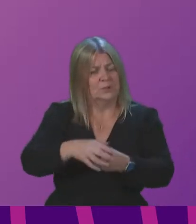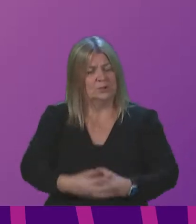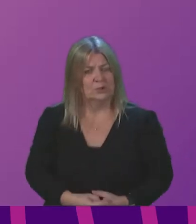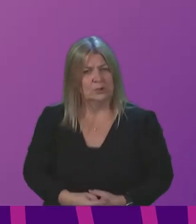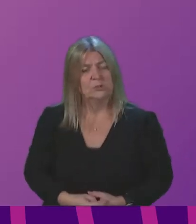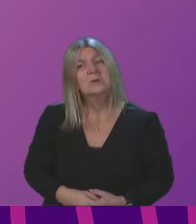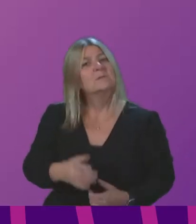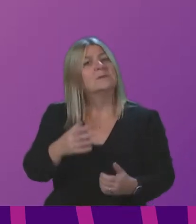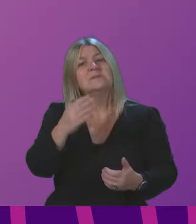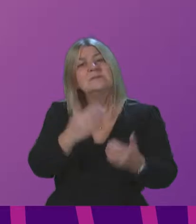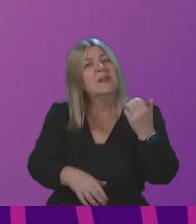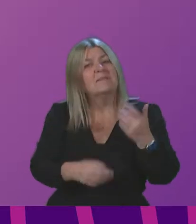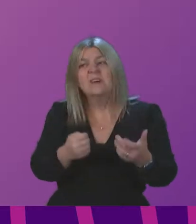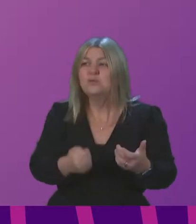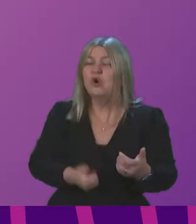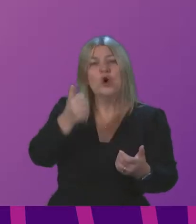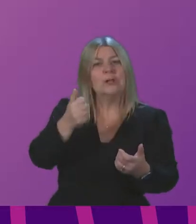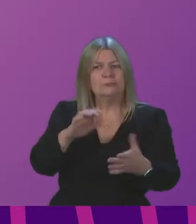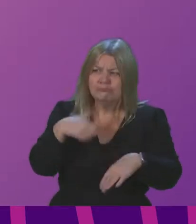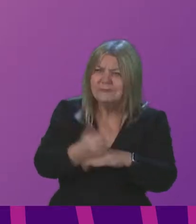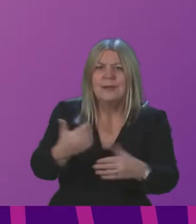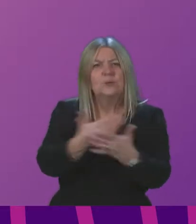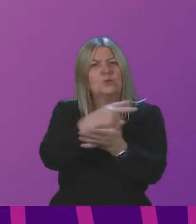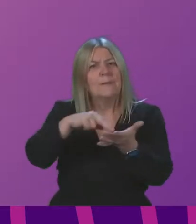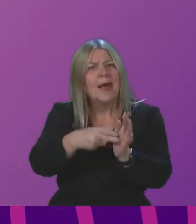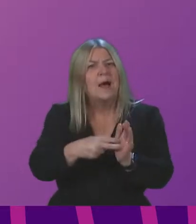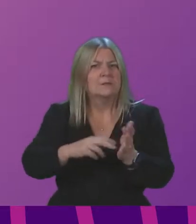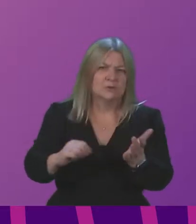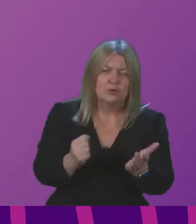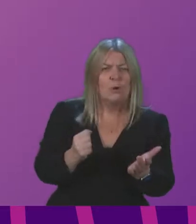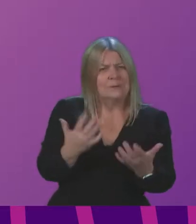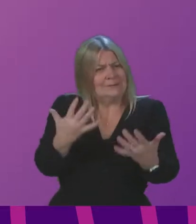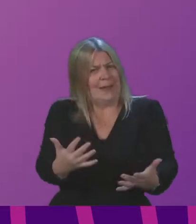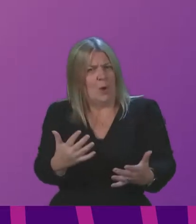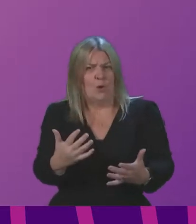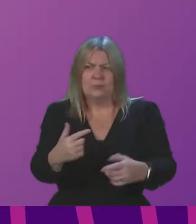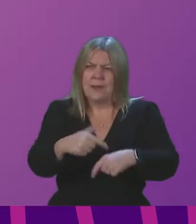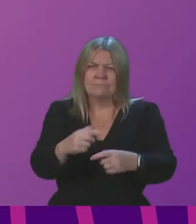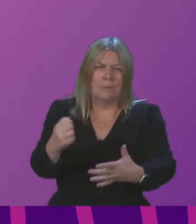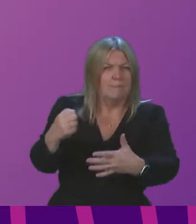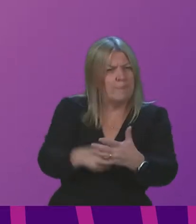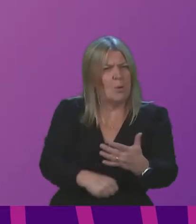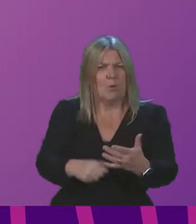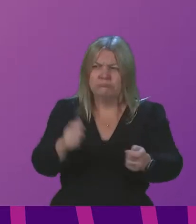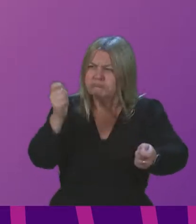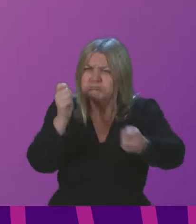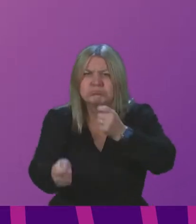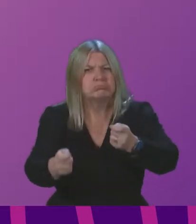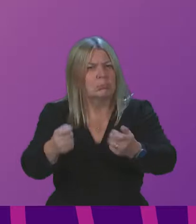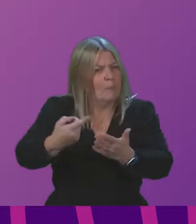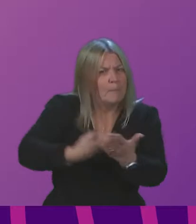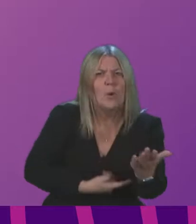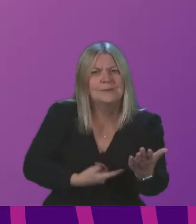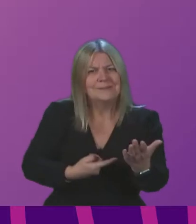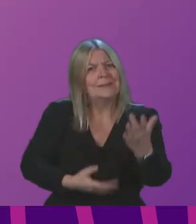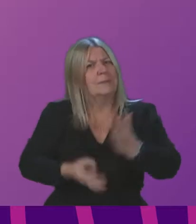out our positive vision for Scotland. Now is the time to implement bold radical policies to improve Scotland's public health now and